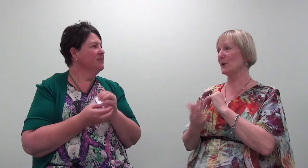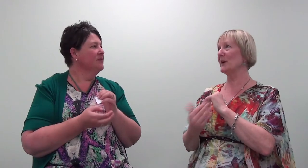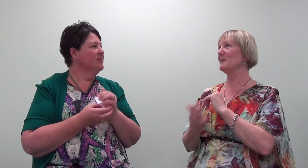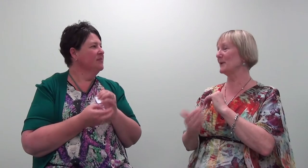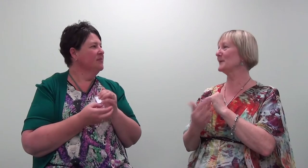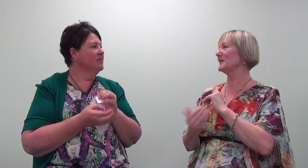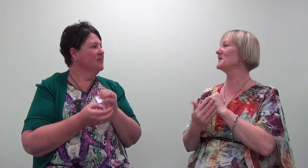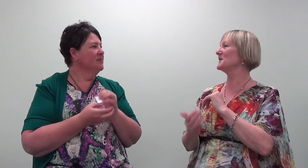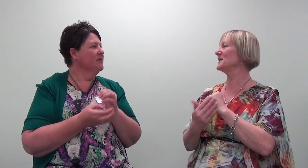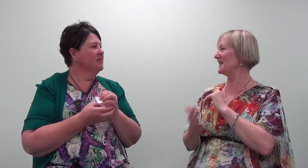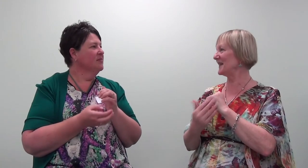body can process this anyhow.